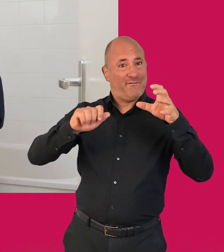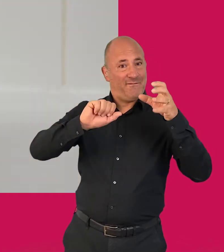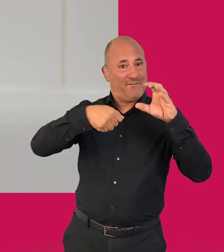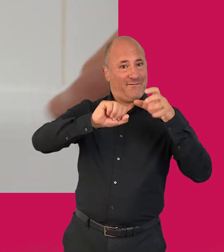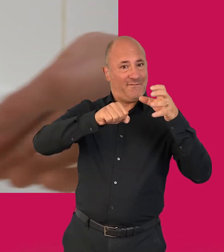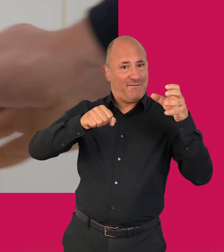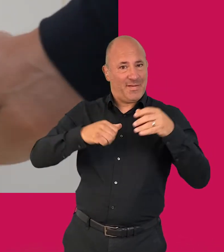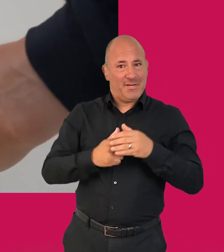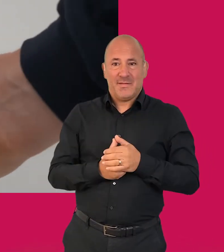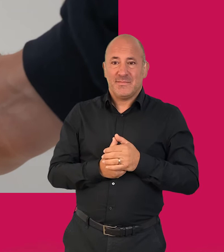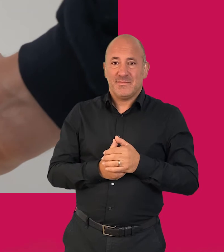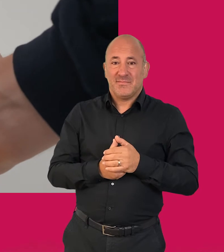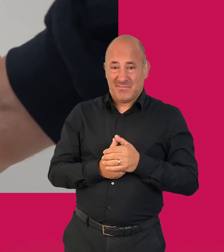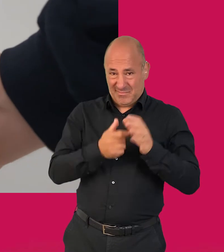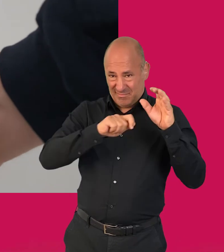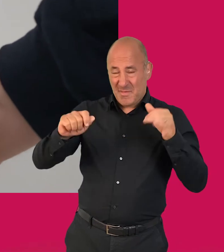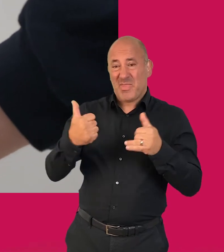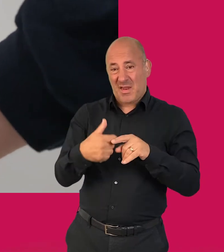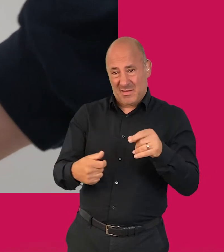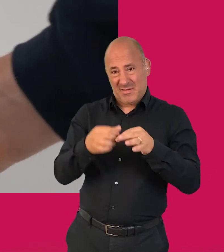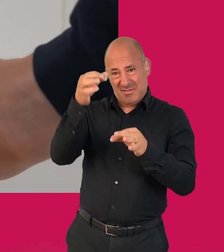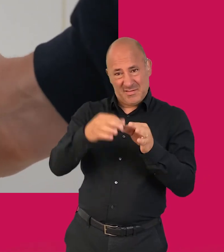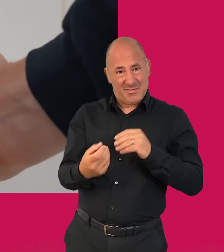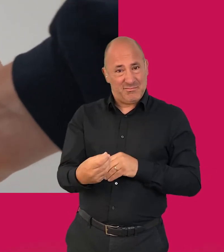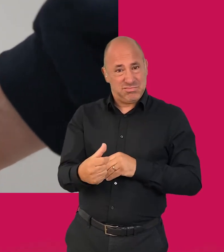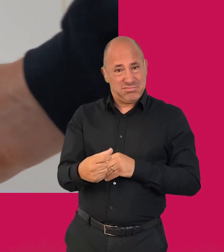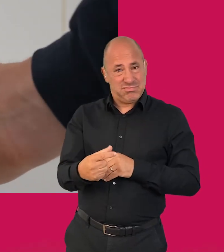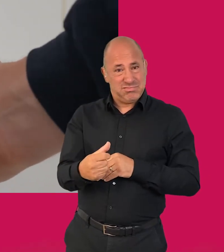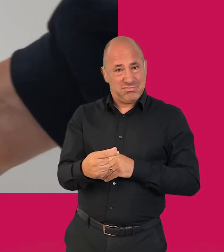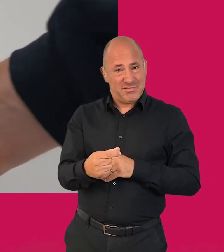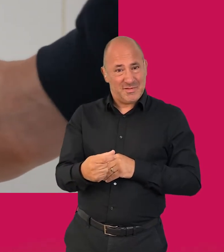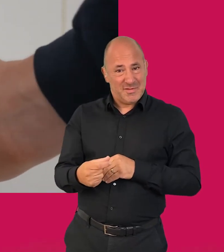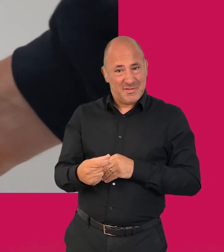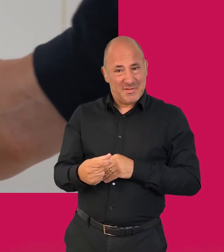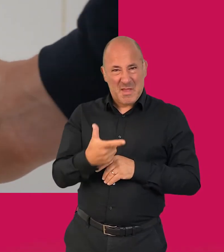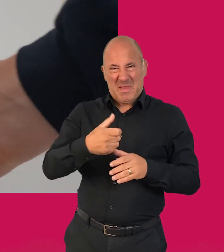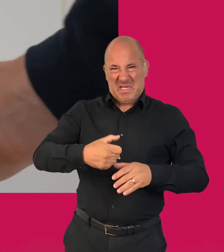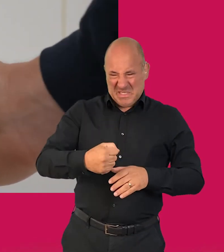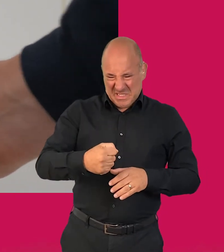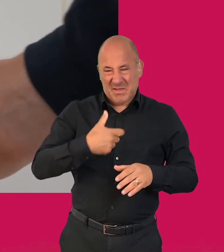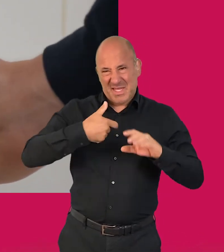And now, unscrew it from the shower tap. You may need to use a wrench if it's fitted very tightly.